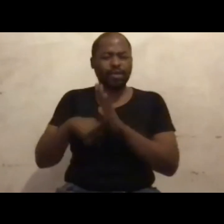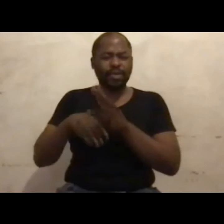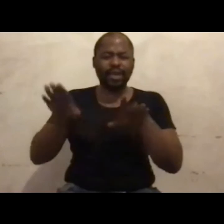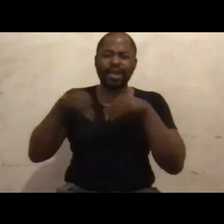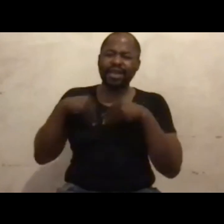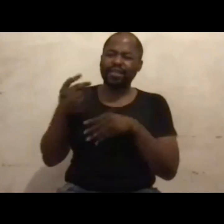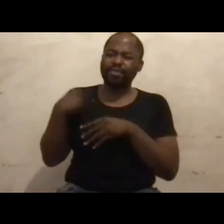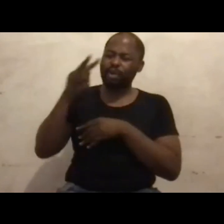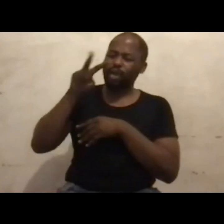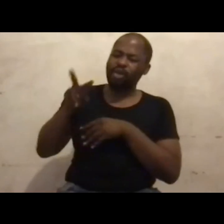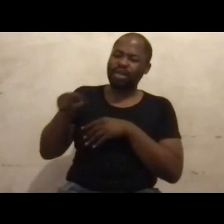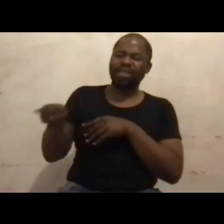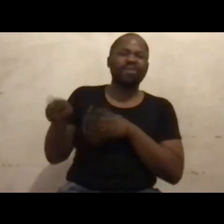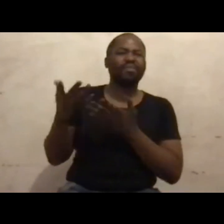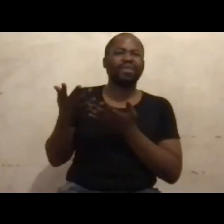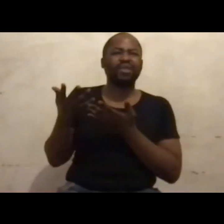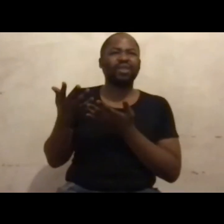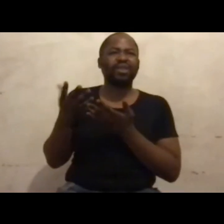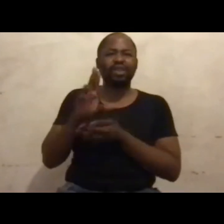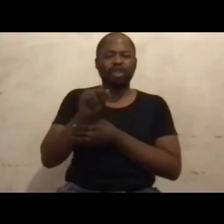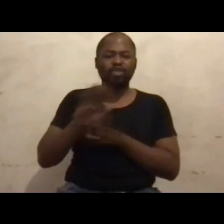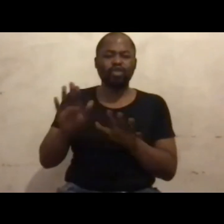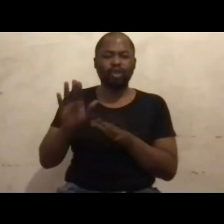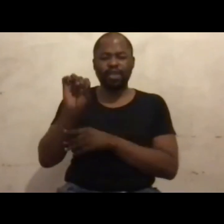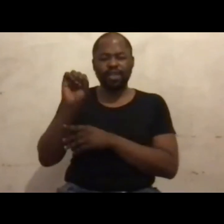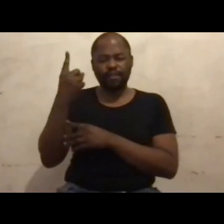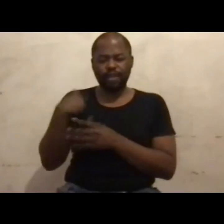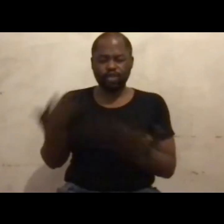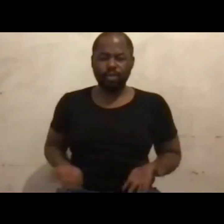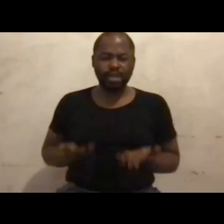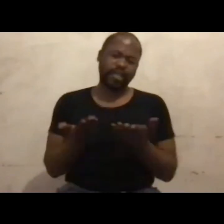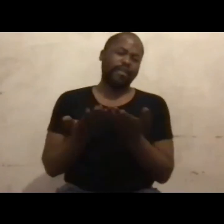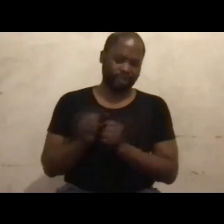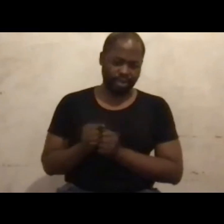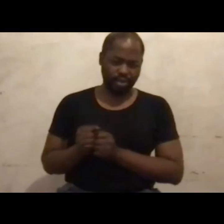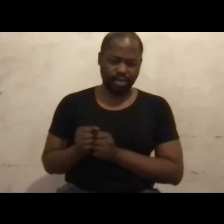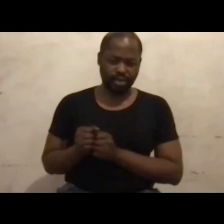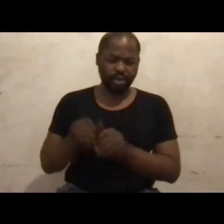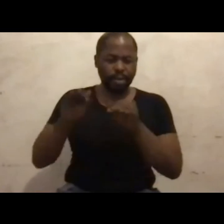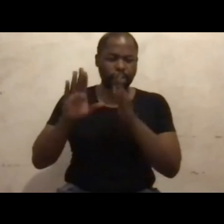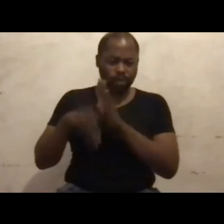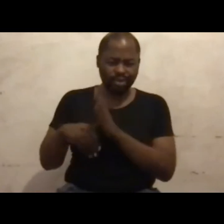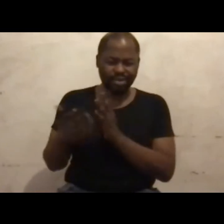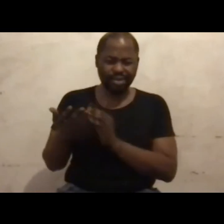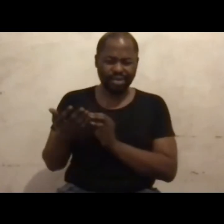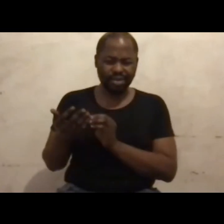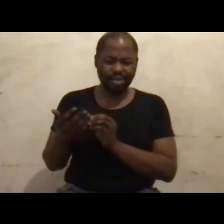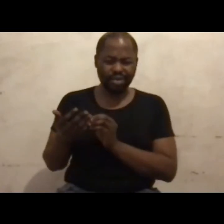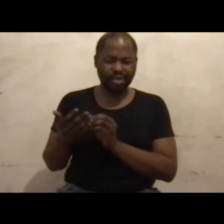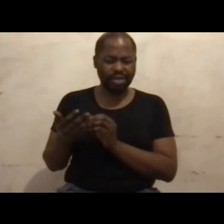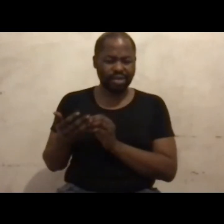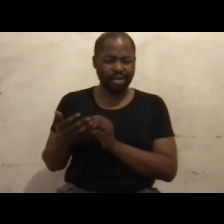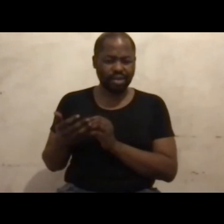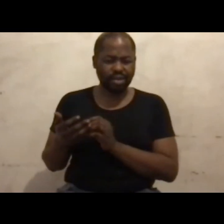as not the first to be serviced, given that disability in terms of a